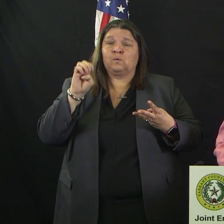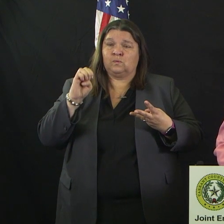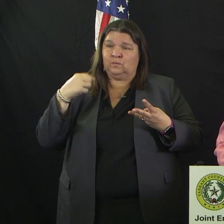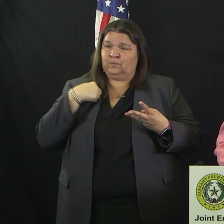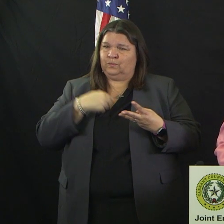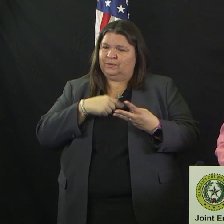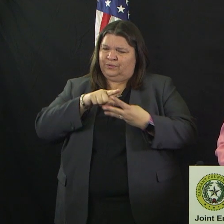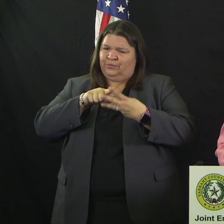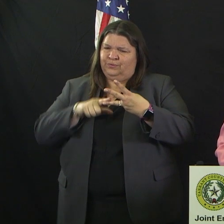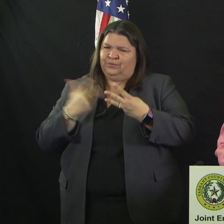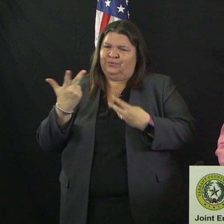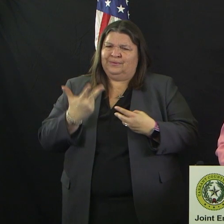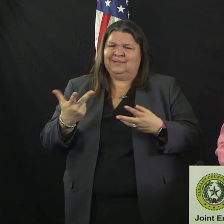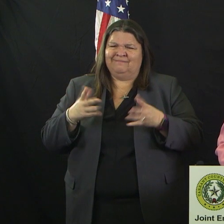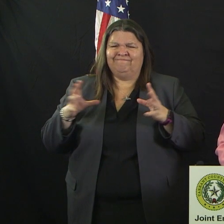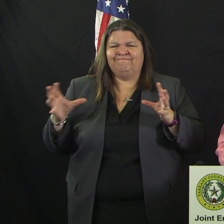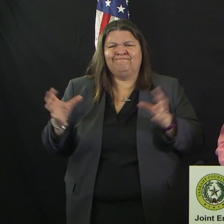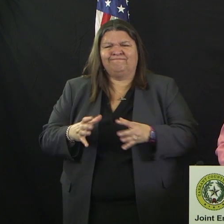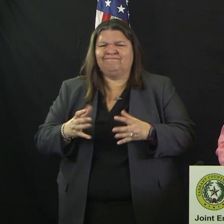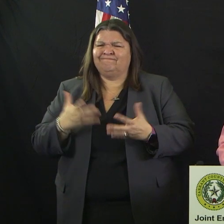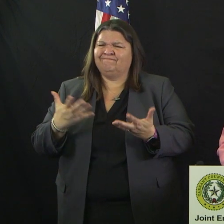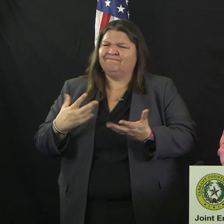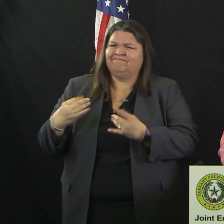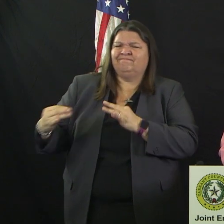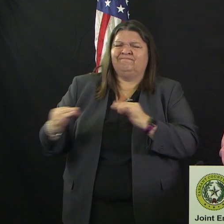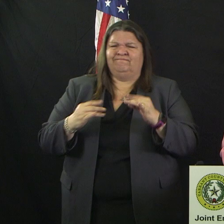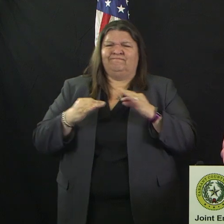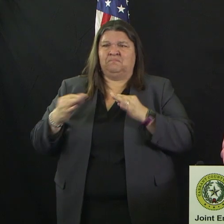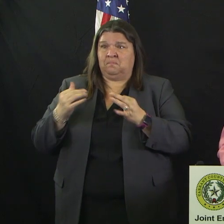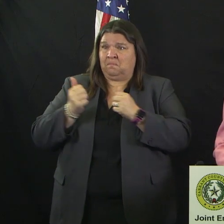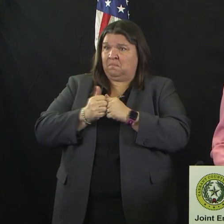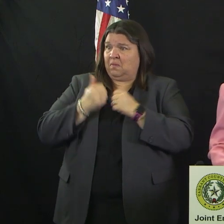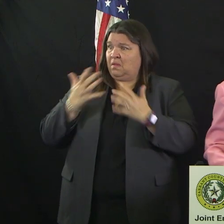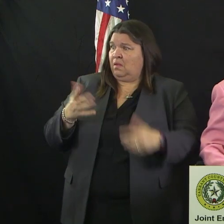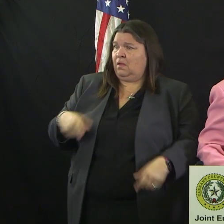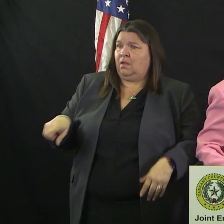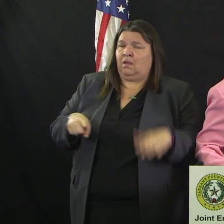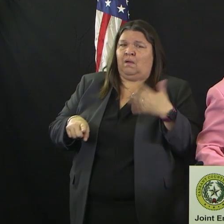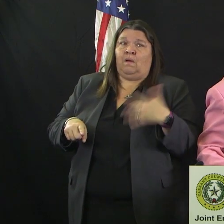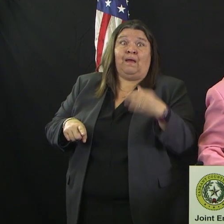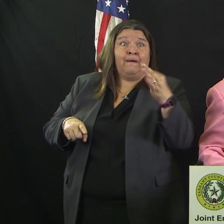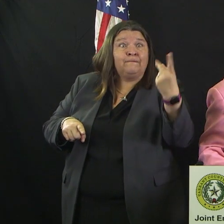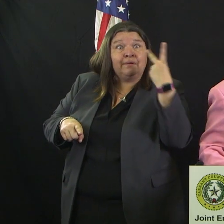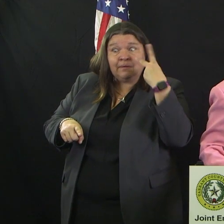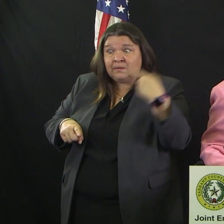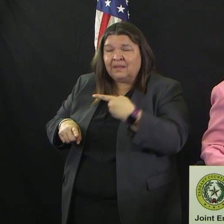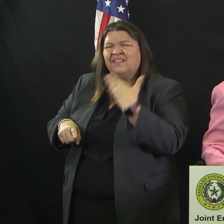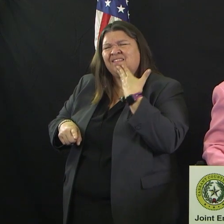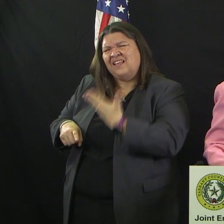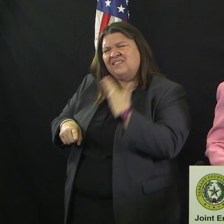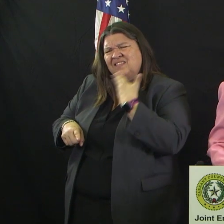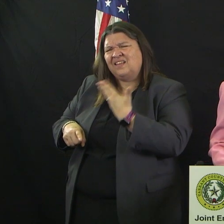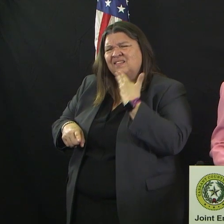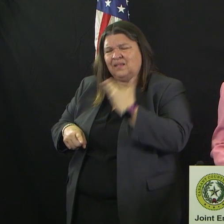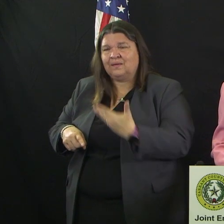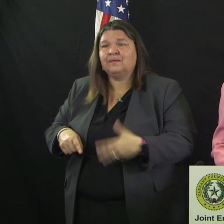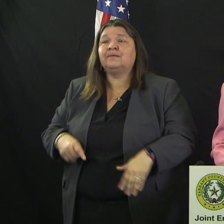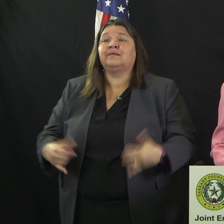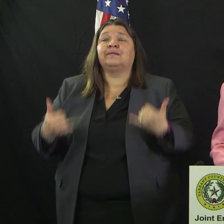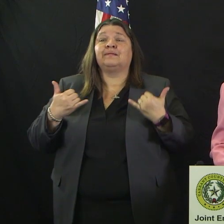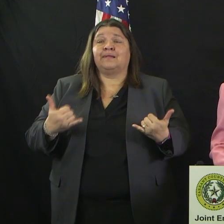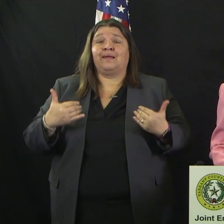one, thank them for what they're doing. The hours they're putting in are amazing. I happen to have with me today, Dr. Tim